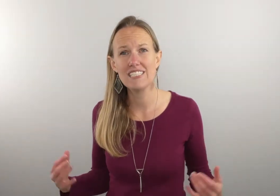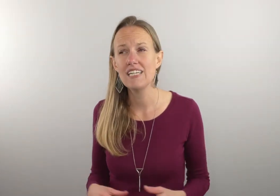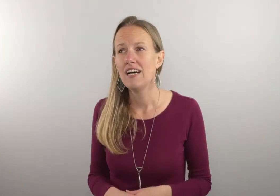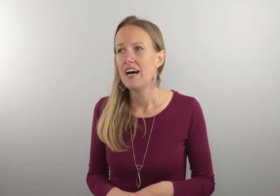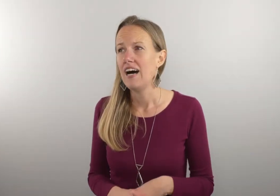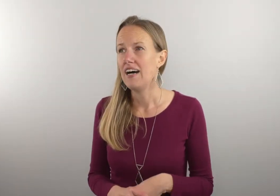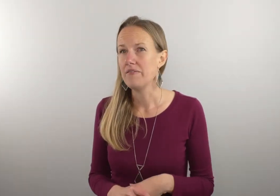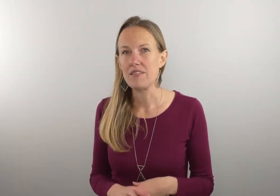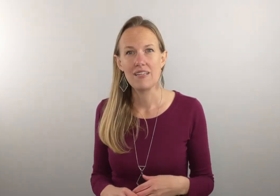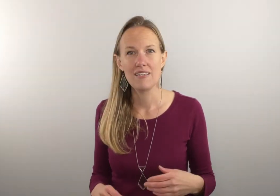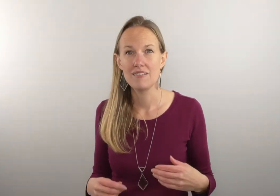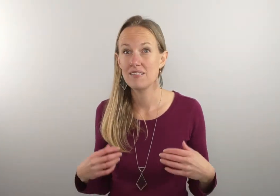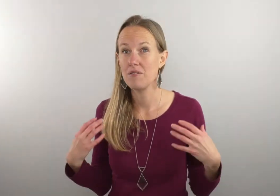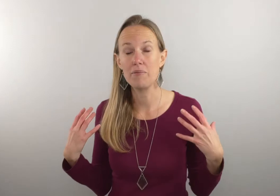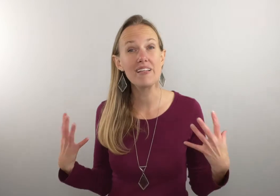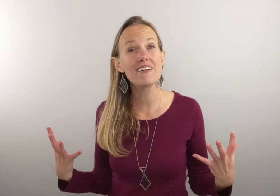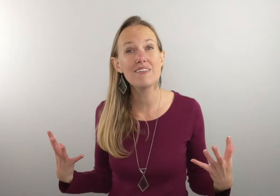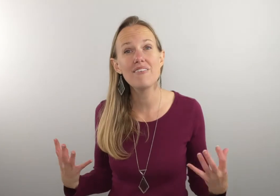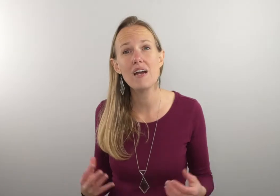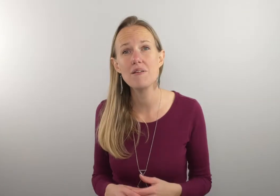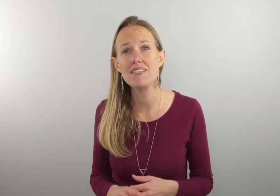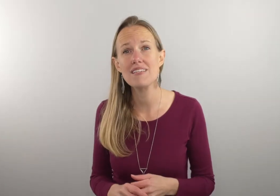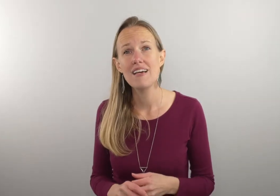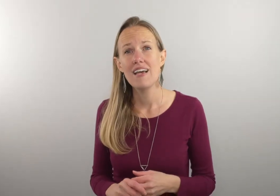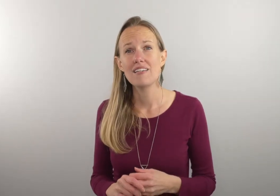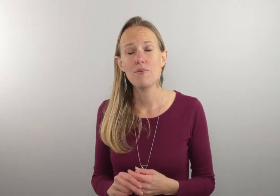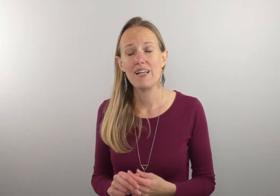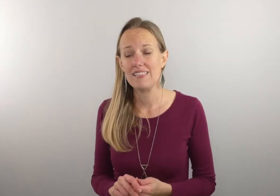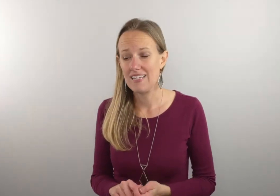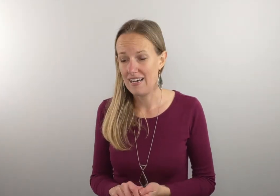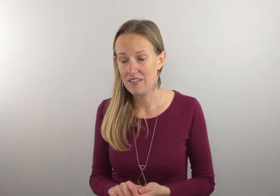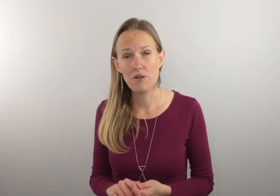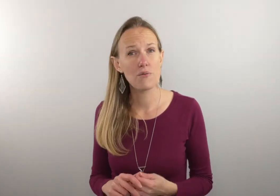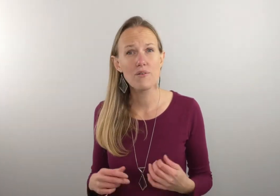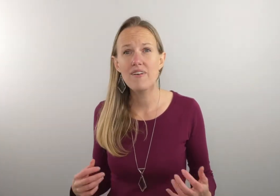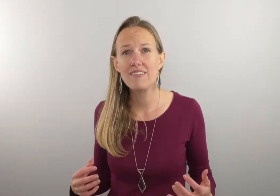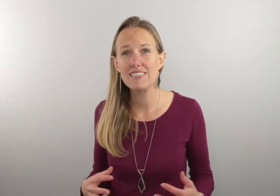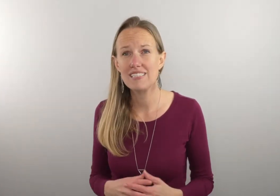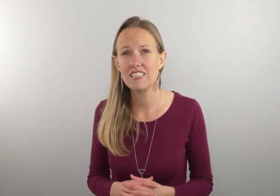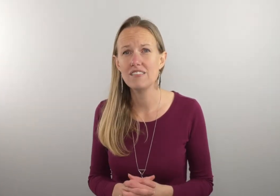with some of the political environments as well as the coronavirus issues